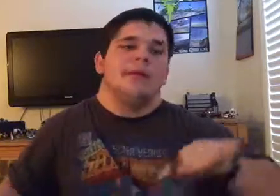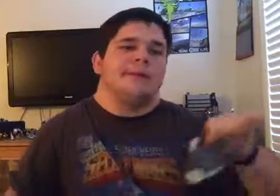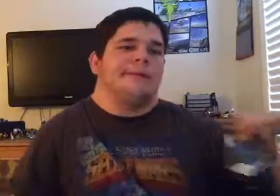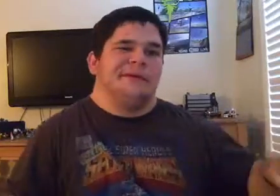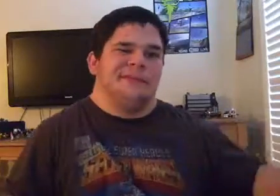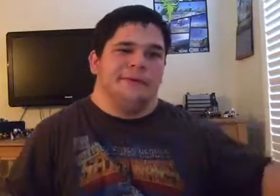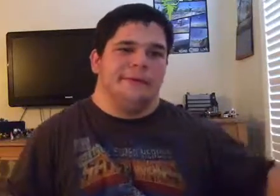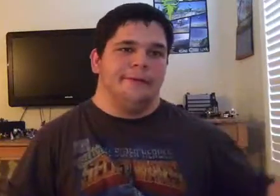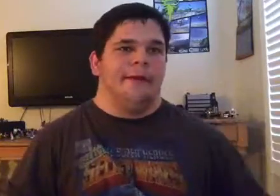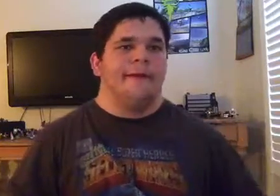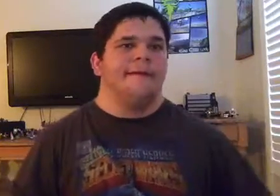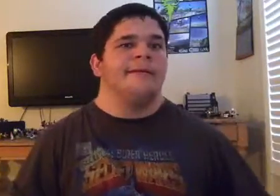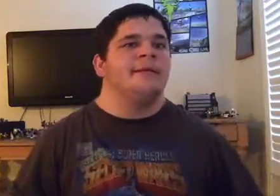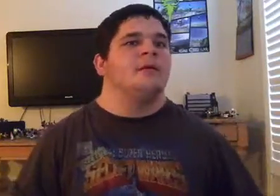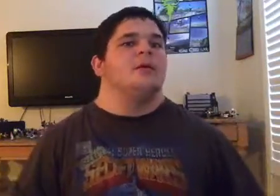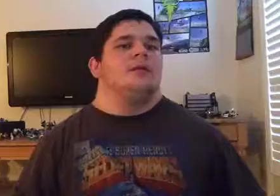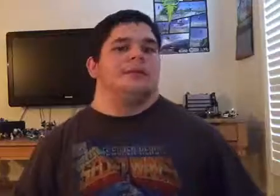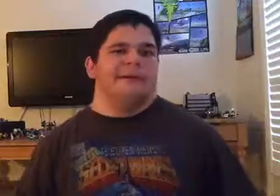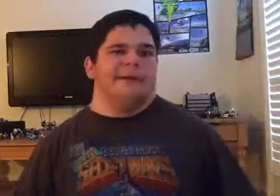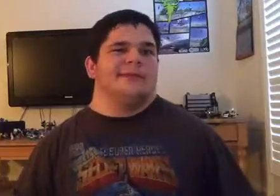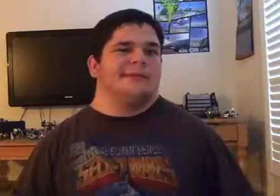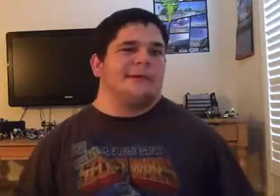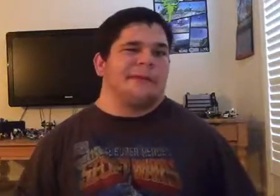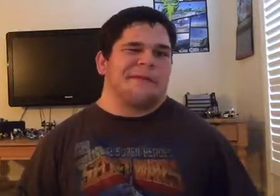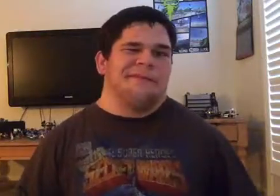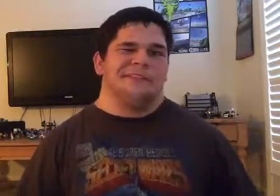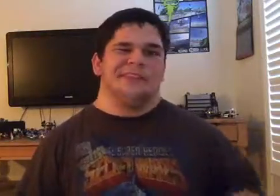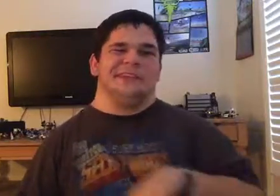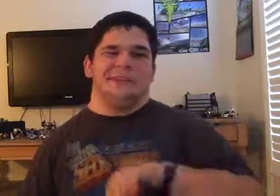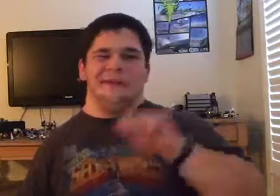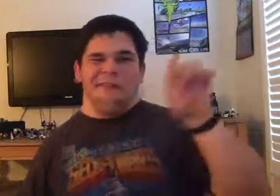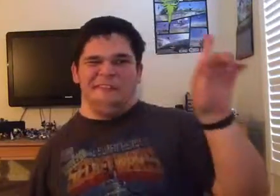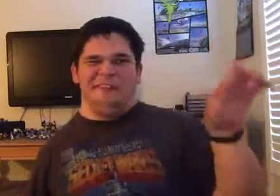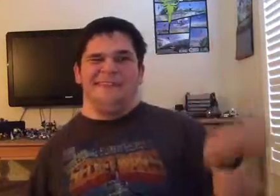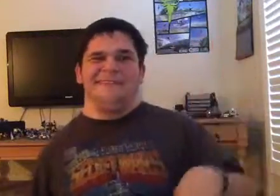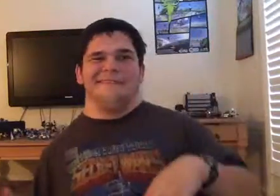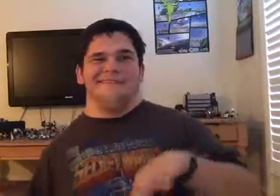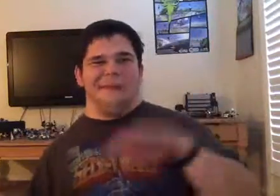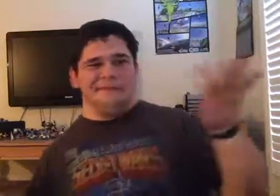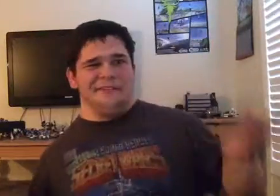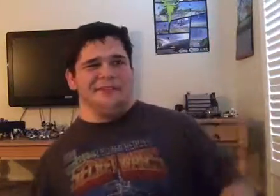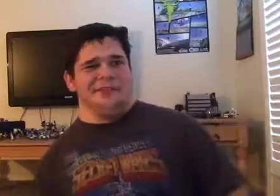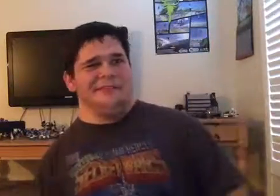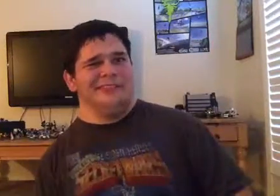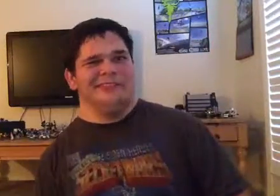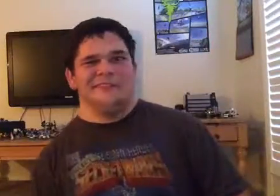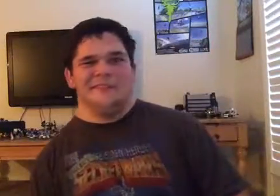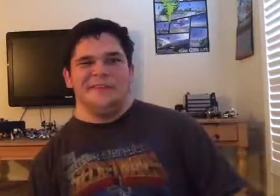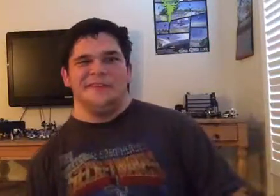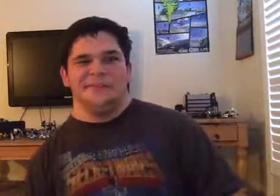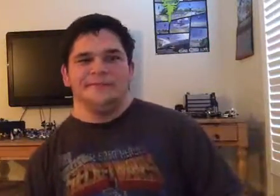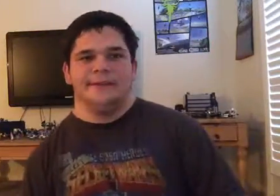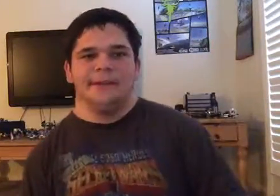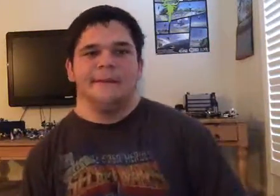Let me see if hit the dog. So I did go back from being called 3, so it's time for a new live adventures video.